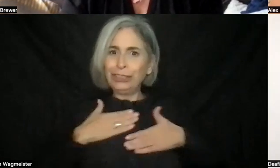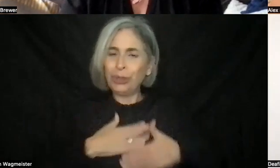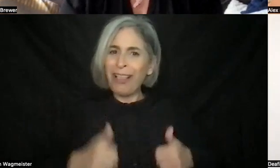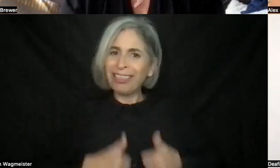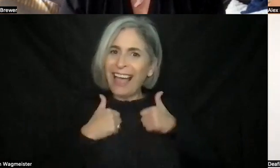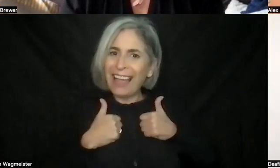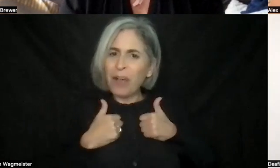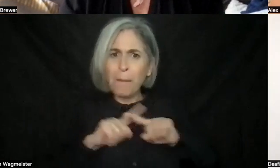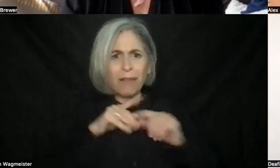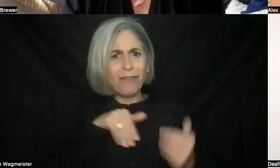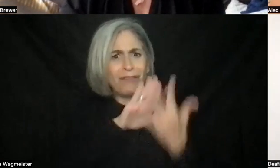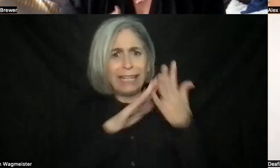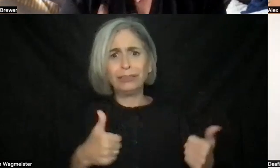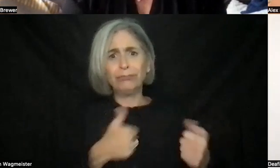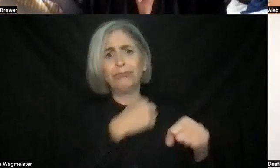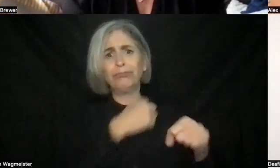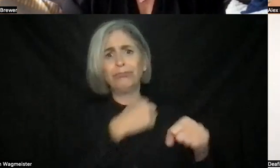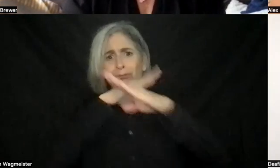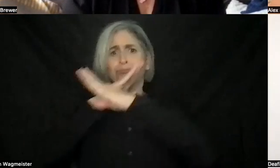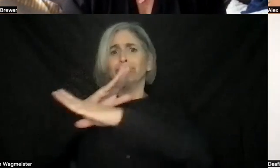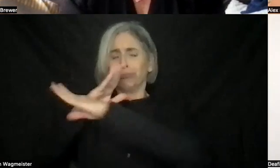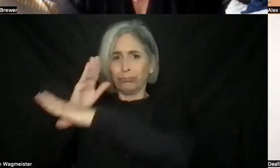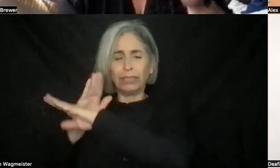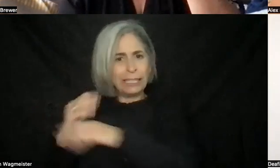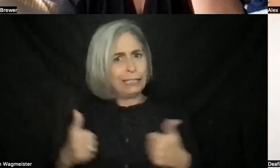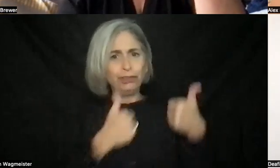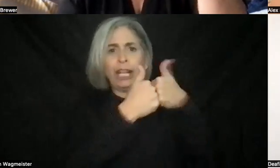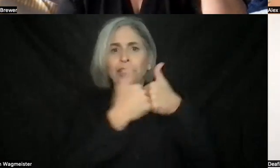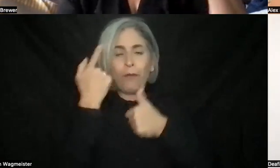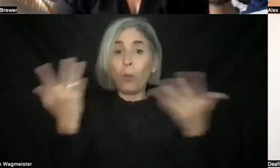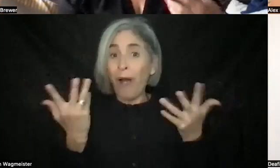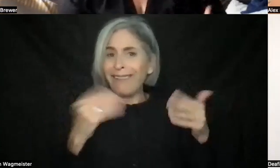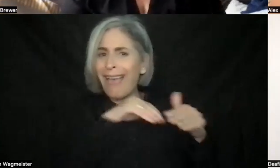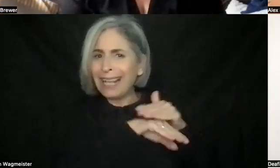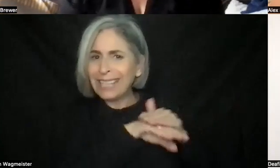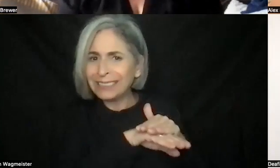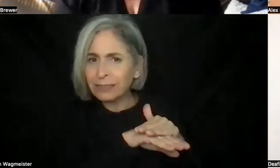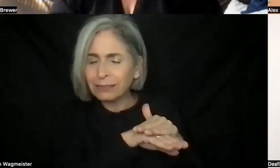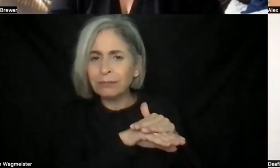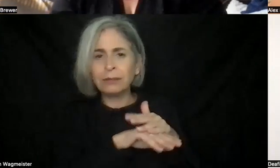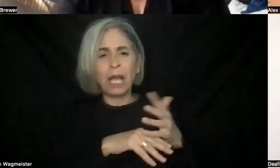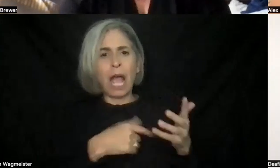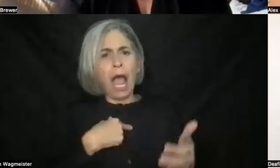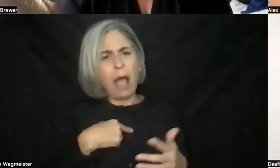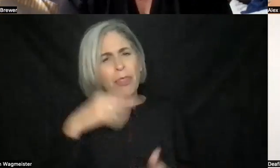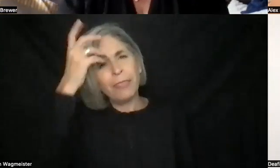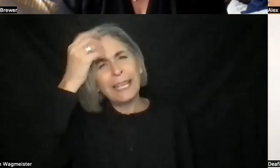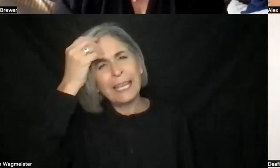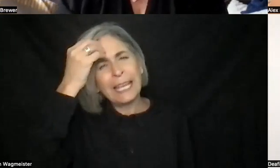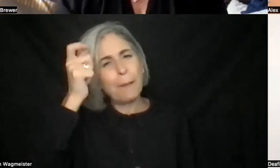barriers and challenges to getting access to it. And so I started thinking, like, I'm going to write an article for the college